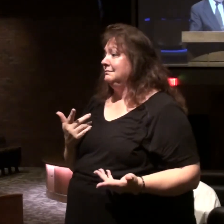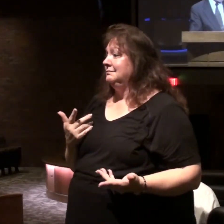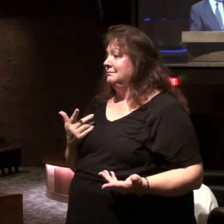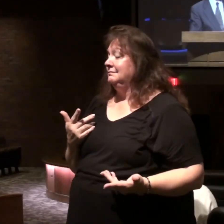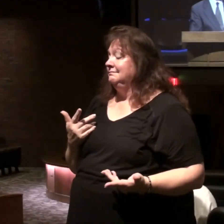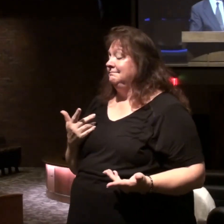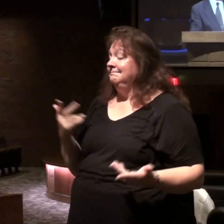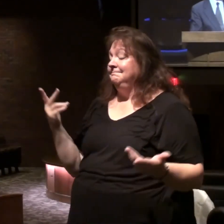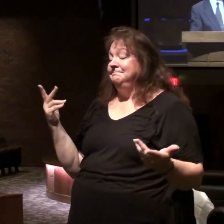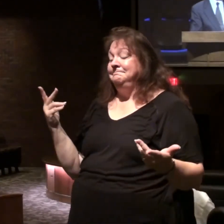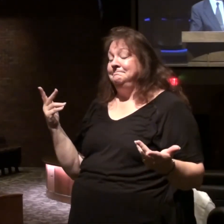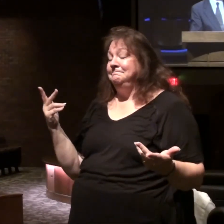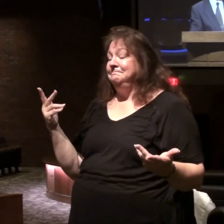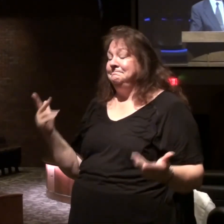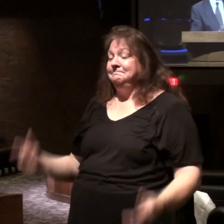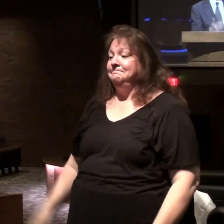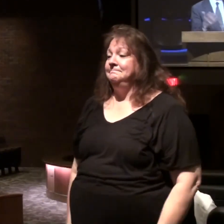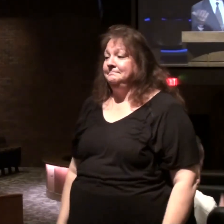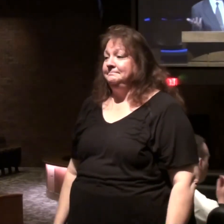now